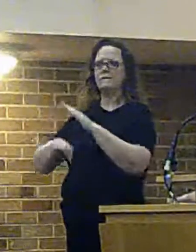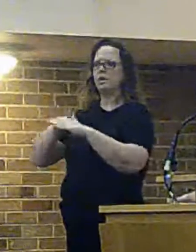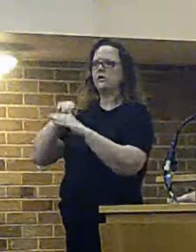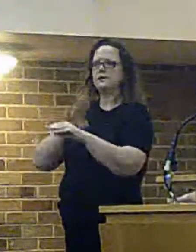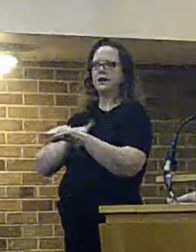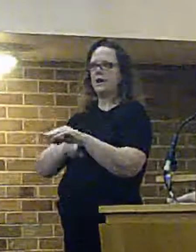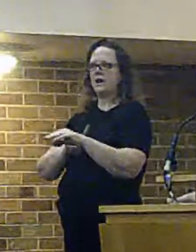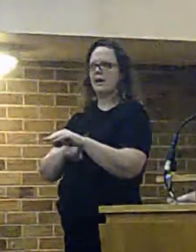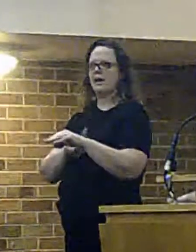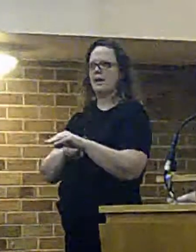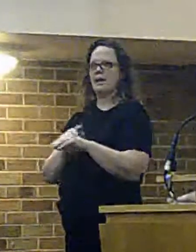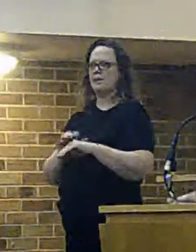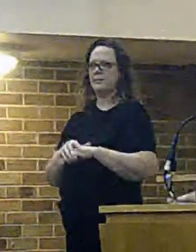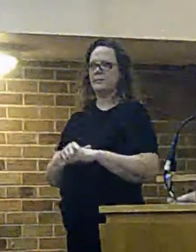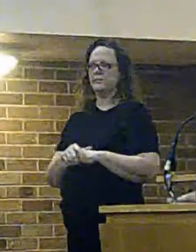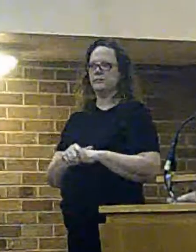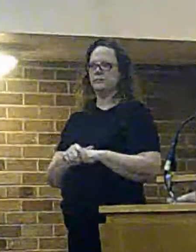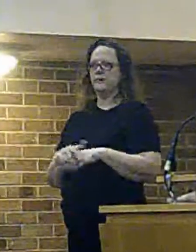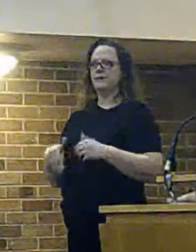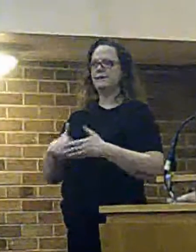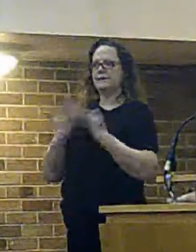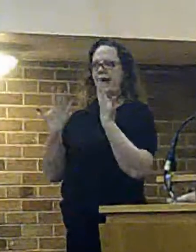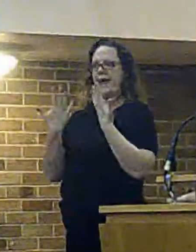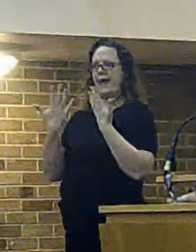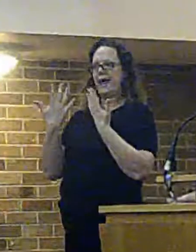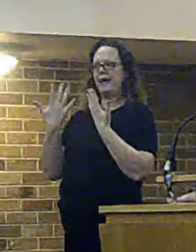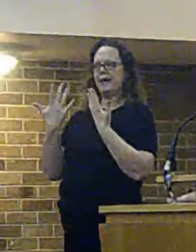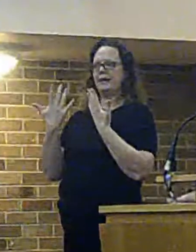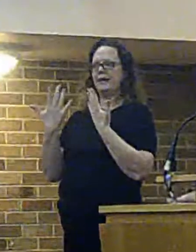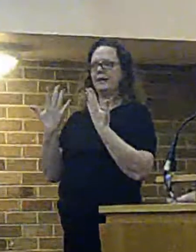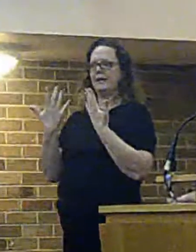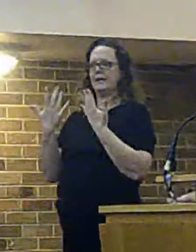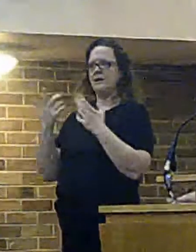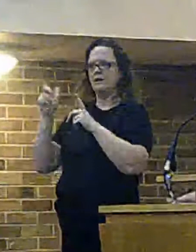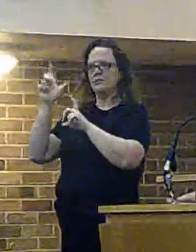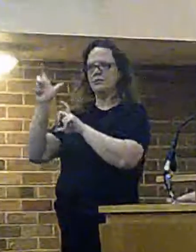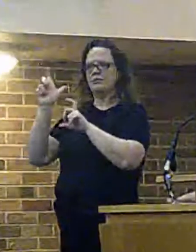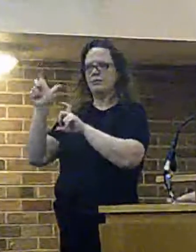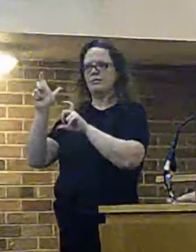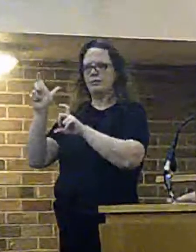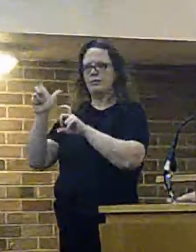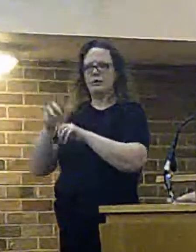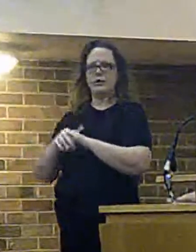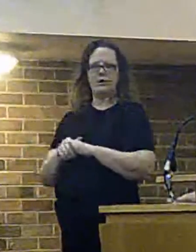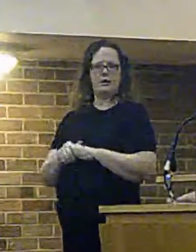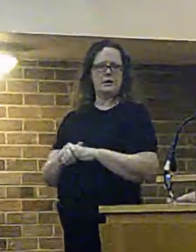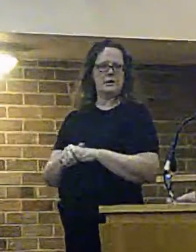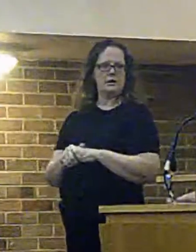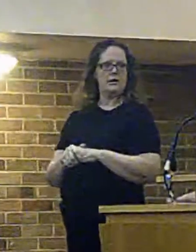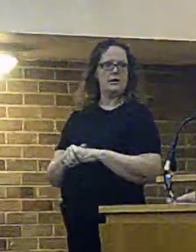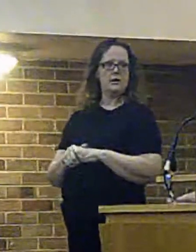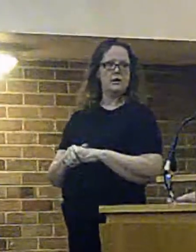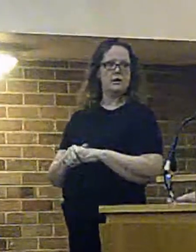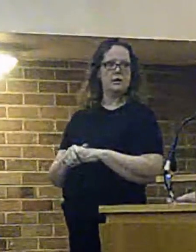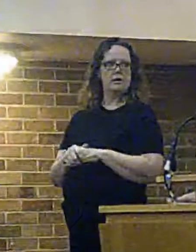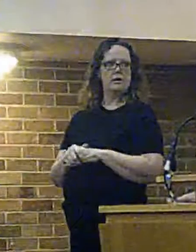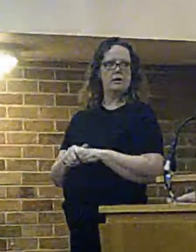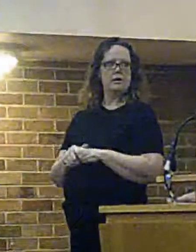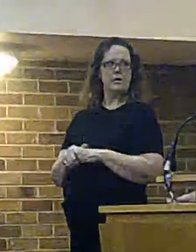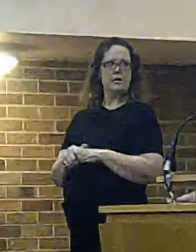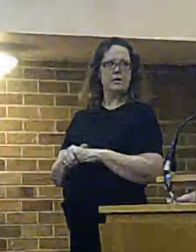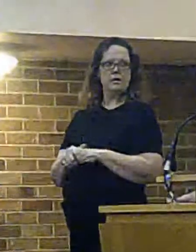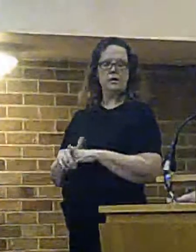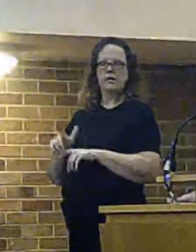ostensibly it's it's day crewing if you like whether it's the same people there of the night in the air of the day or we have